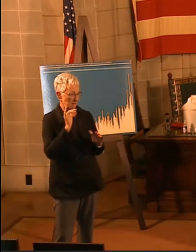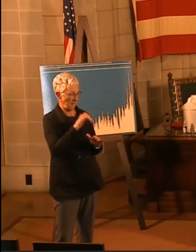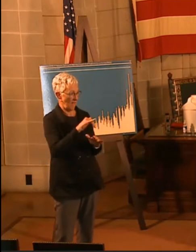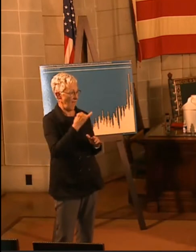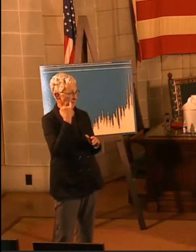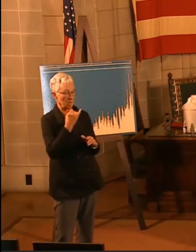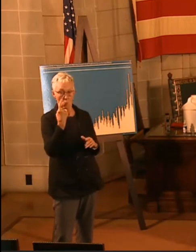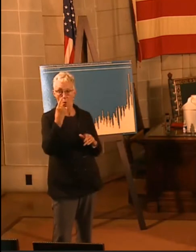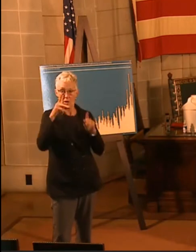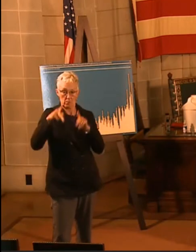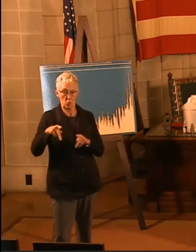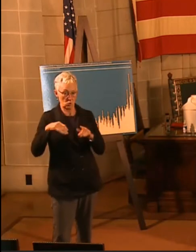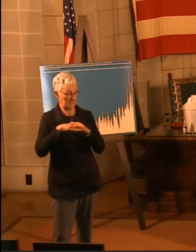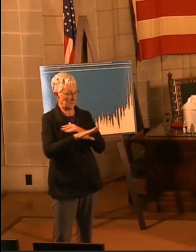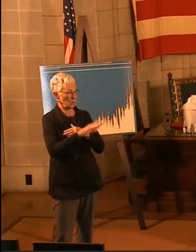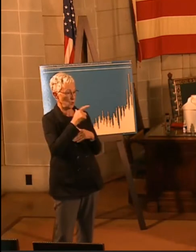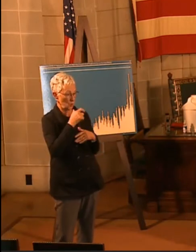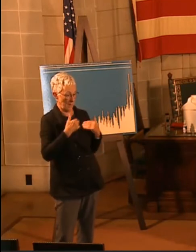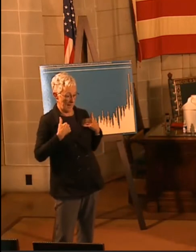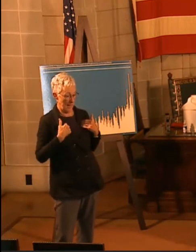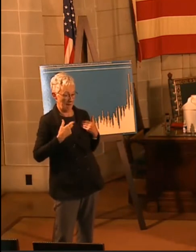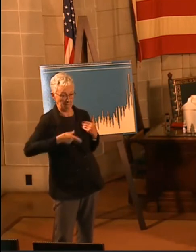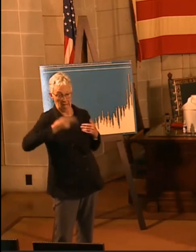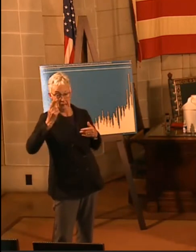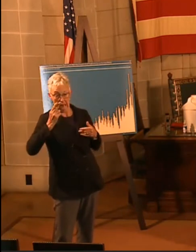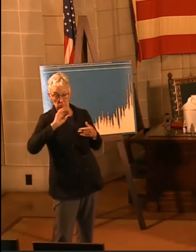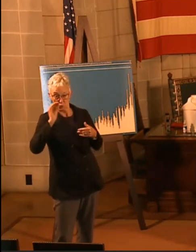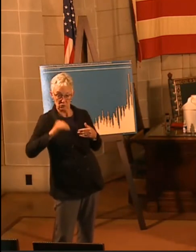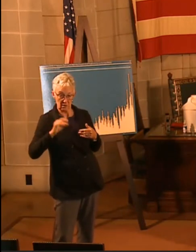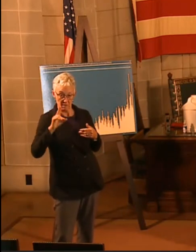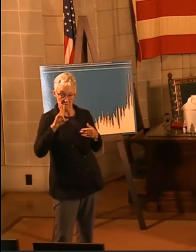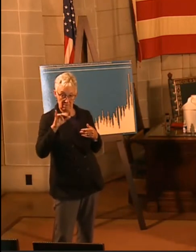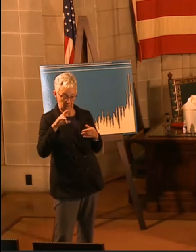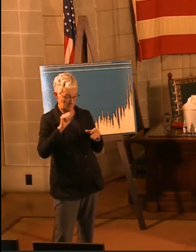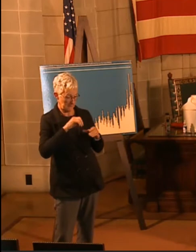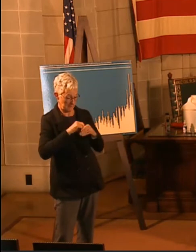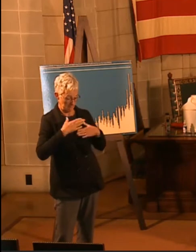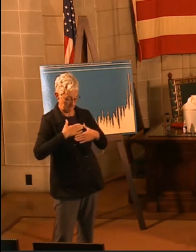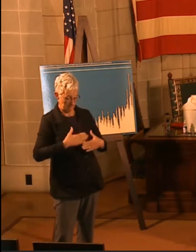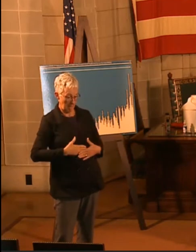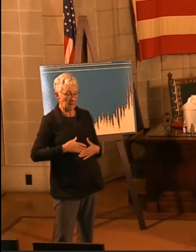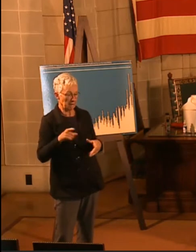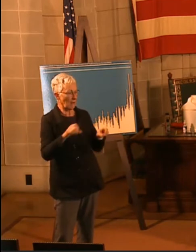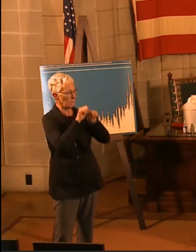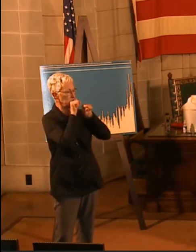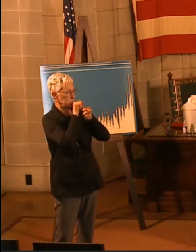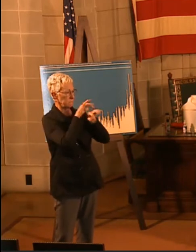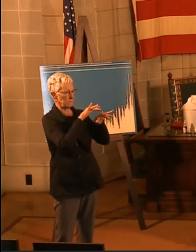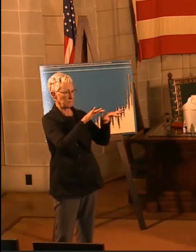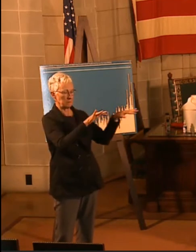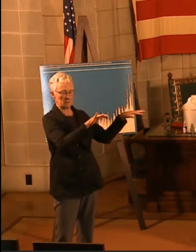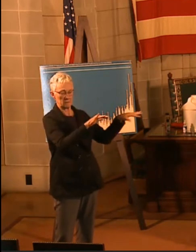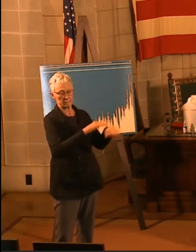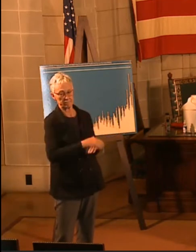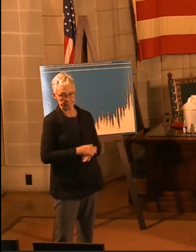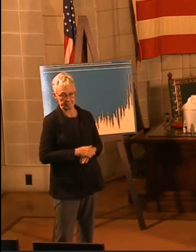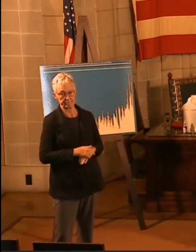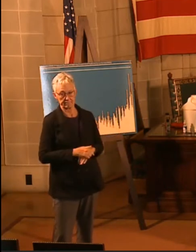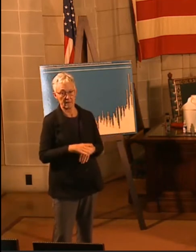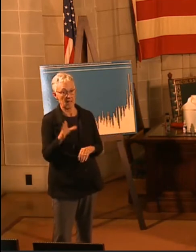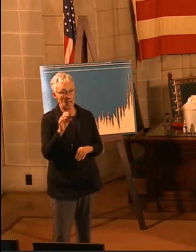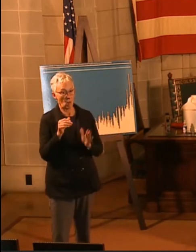Finally, we know now that the virus is frequently transmitted by people who have absolutely no symptoms.